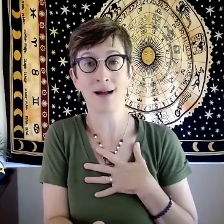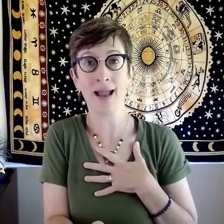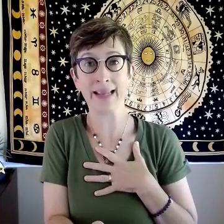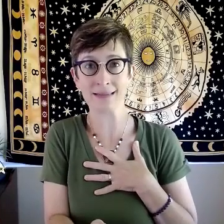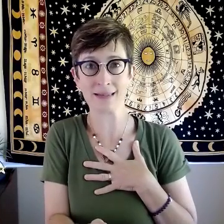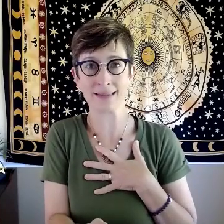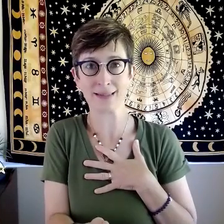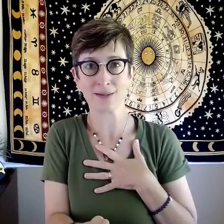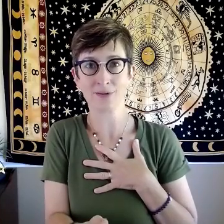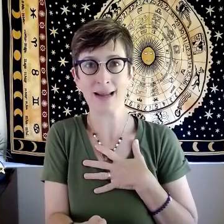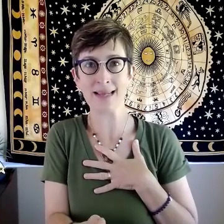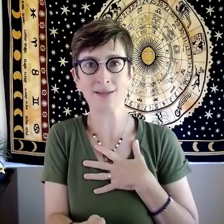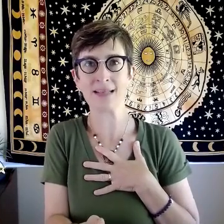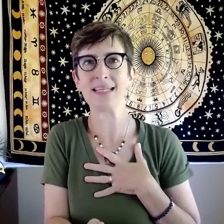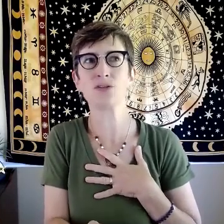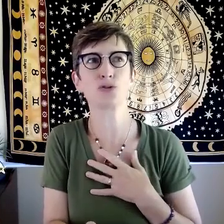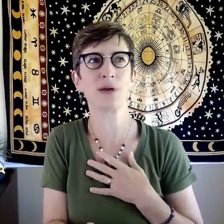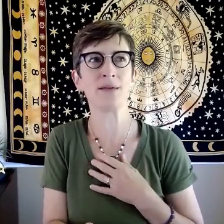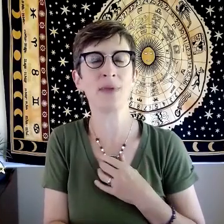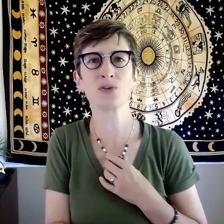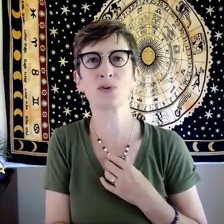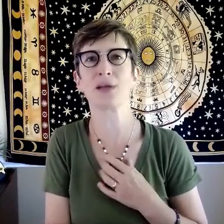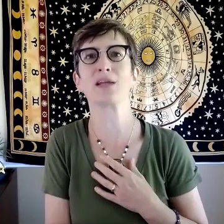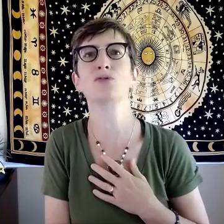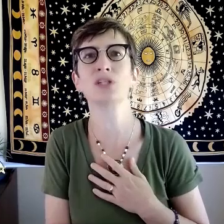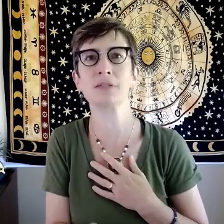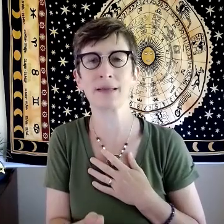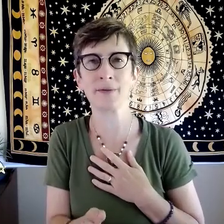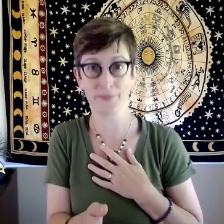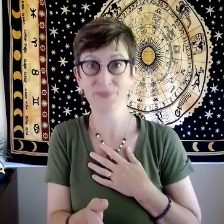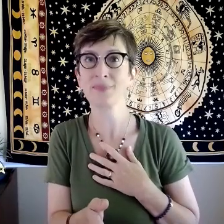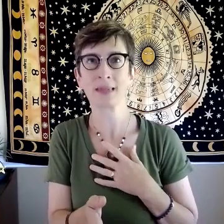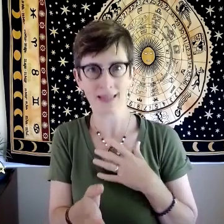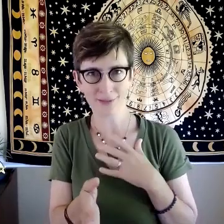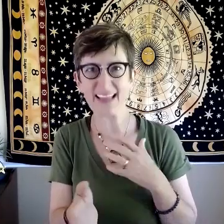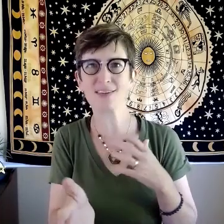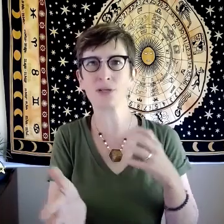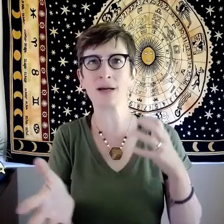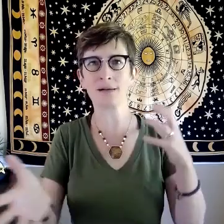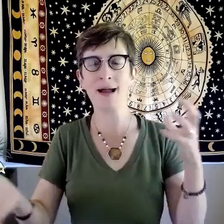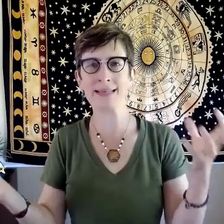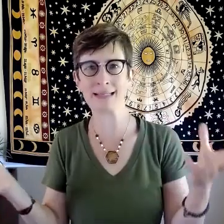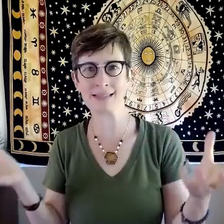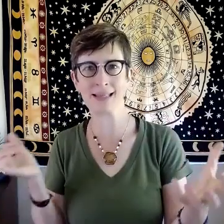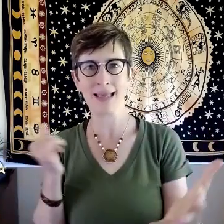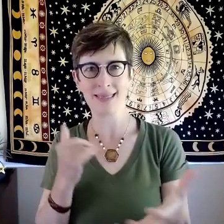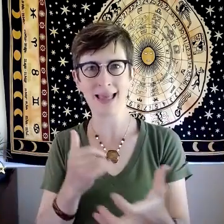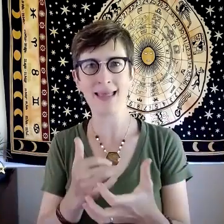kind right great teachers great mentors great coaches right there's a kindness that